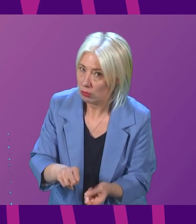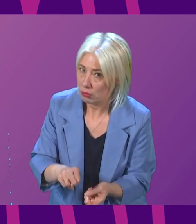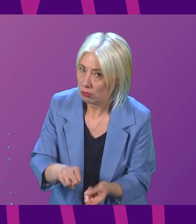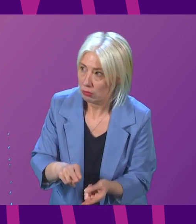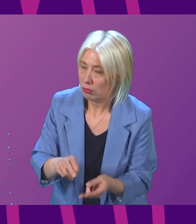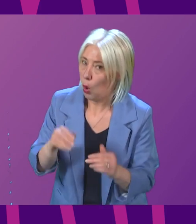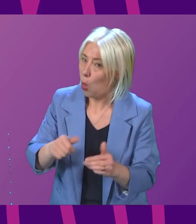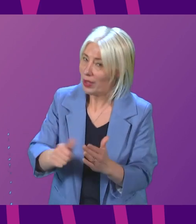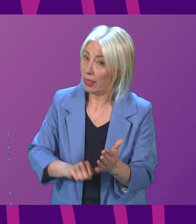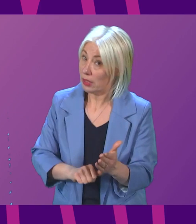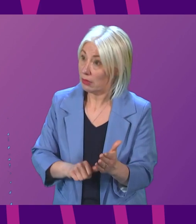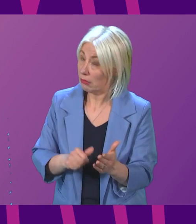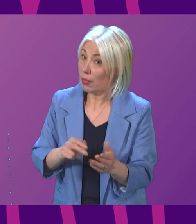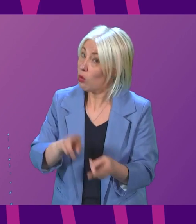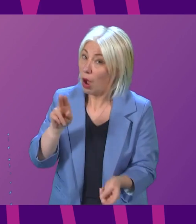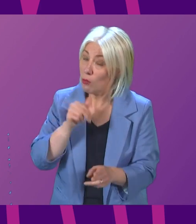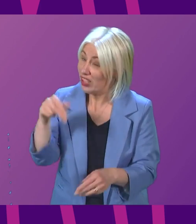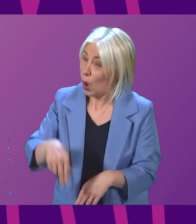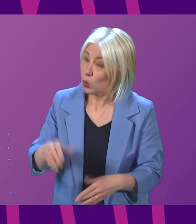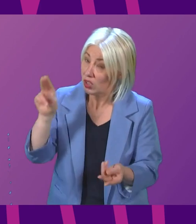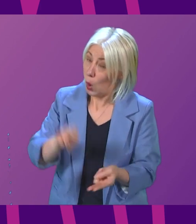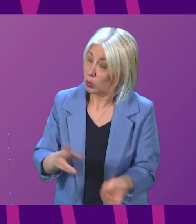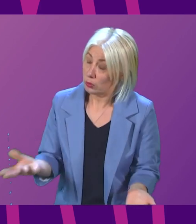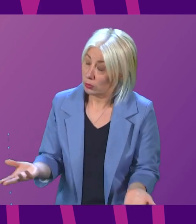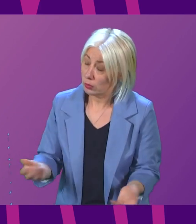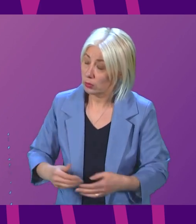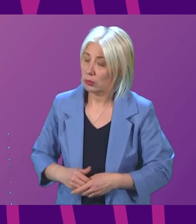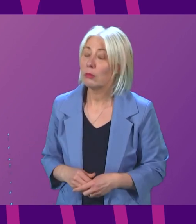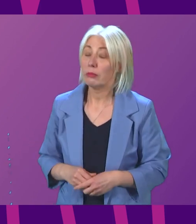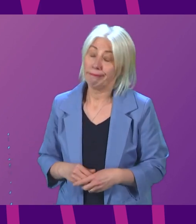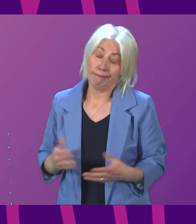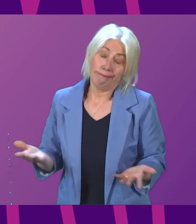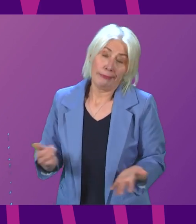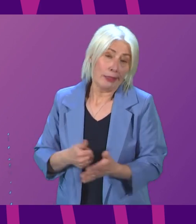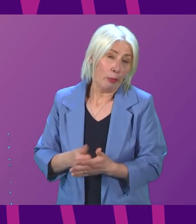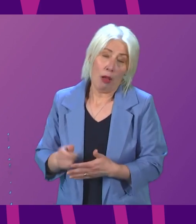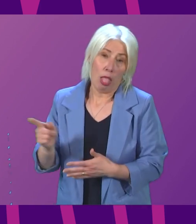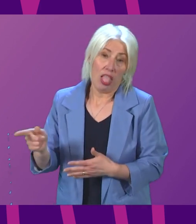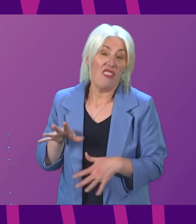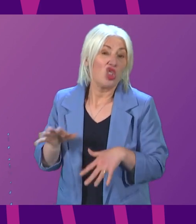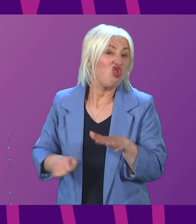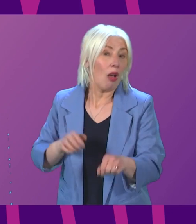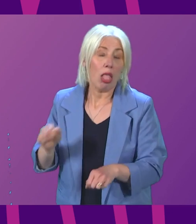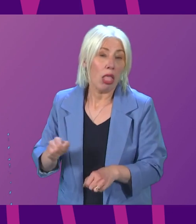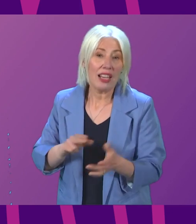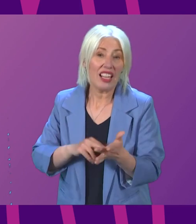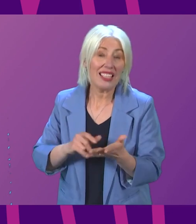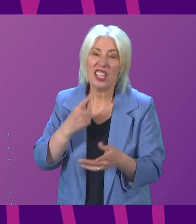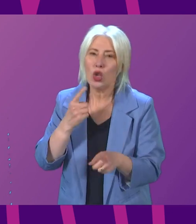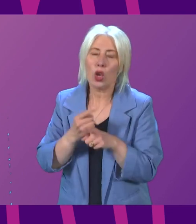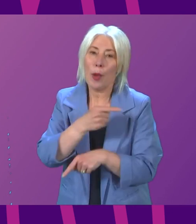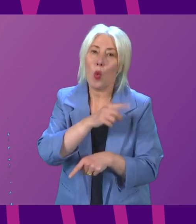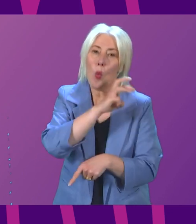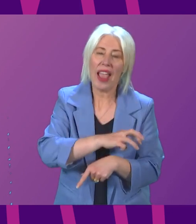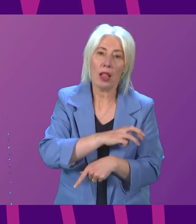on waiting lists. And as is typical, when the First Minister is struggling, she wants to talk about Wales. I